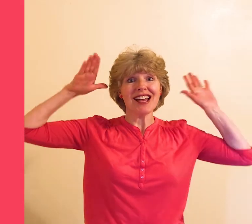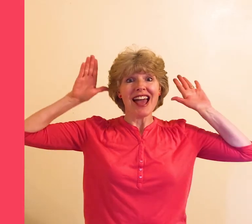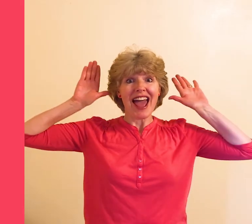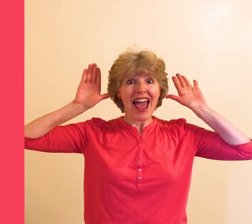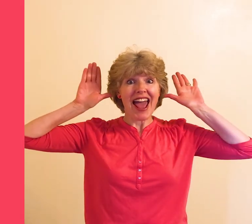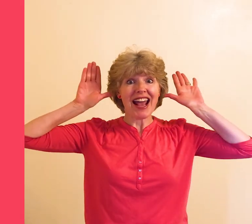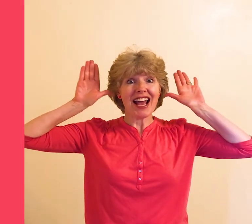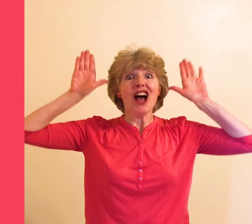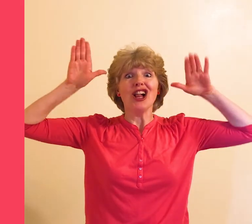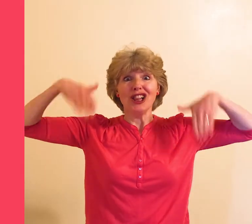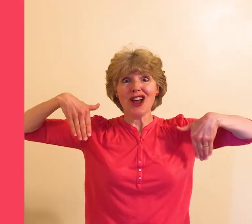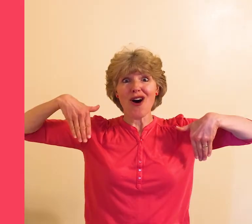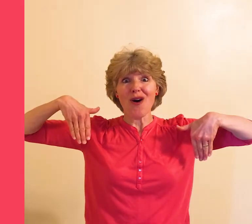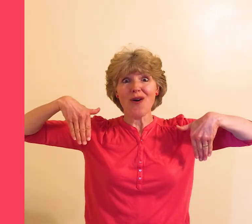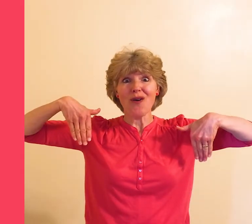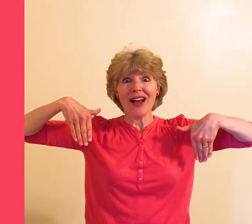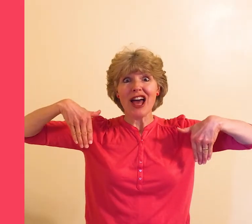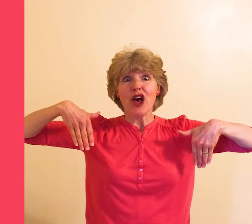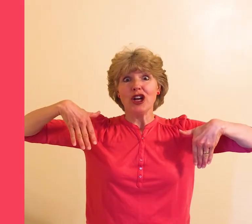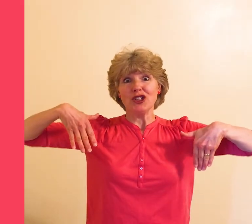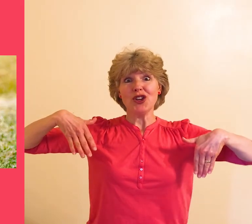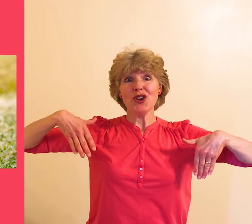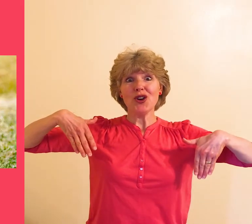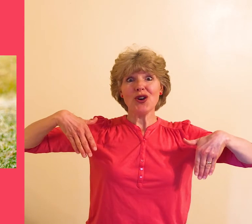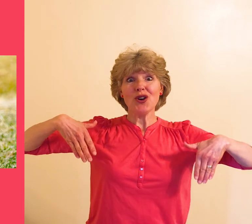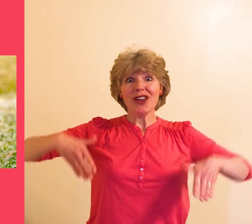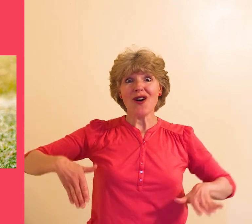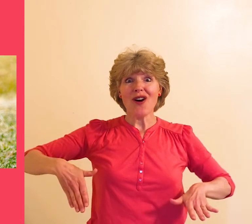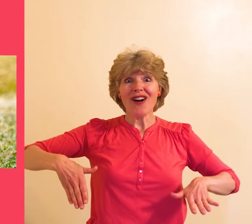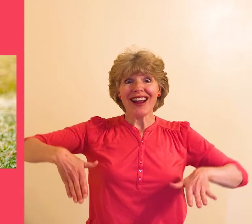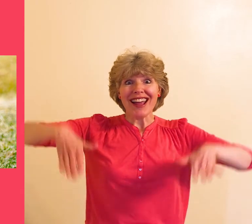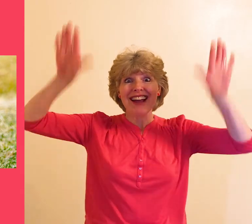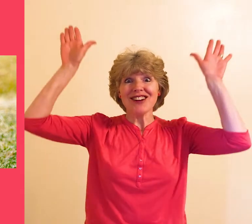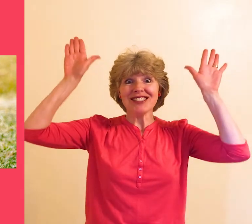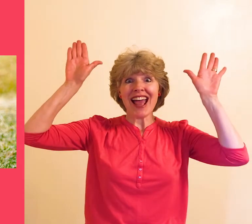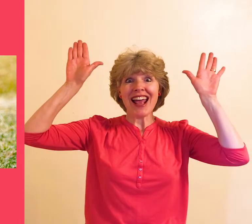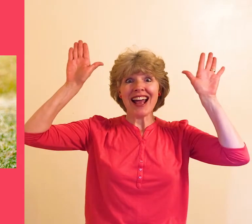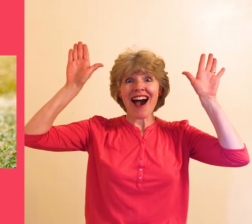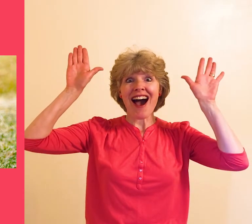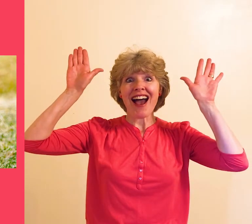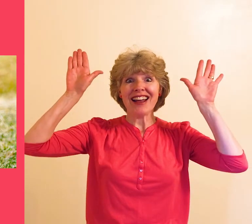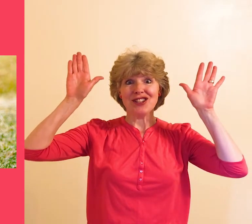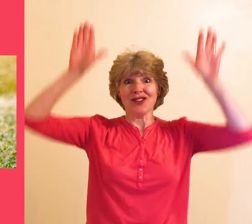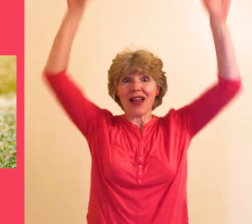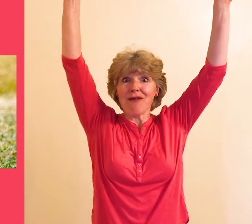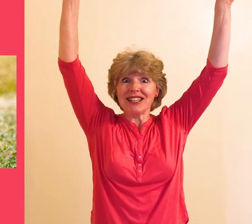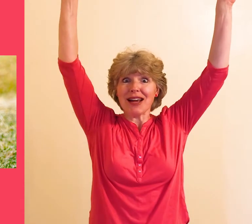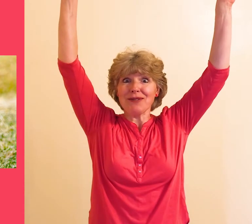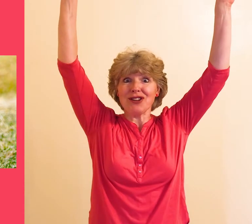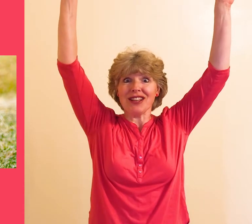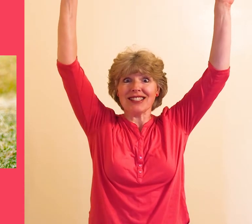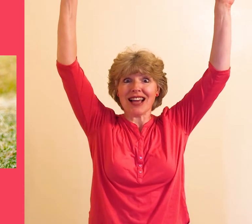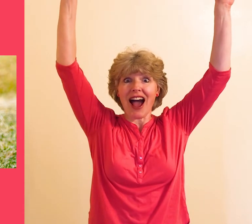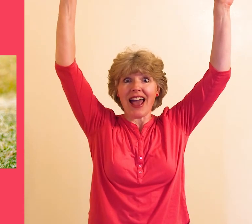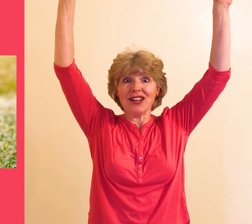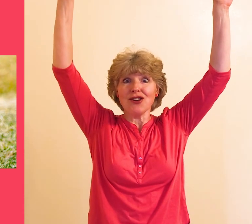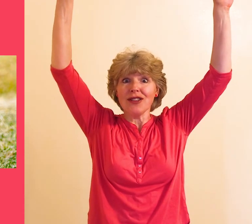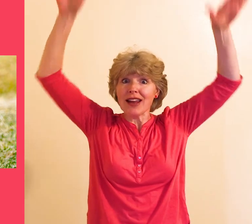hang low do your ears hang high do they reach up to the sky do they